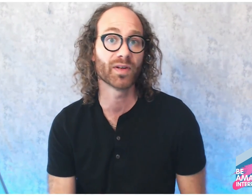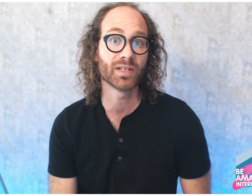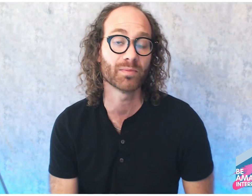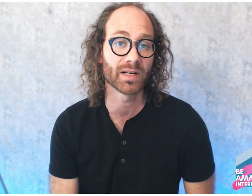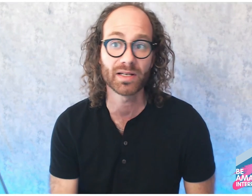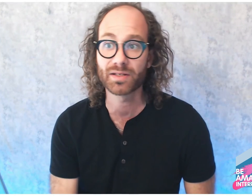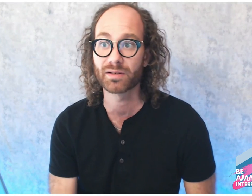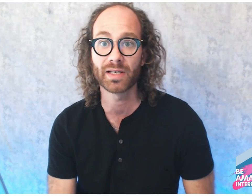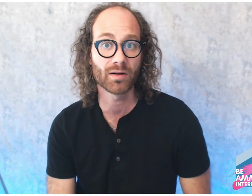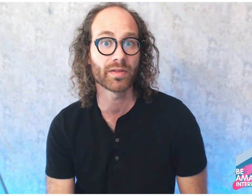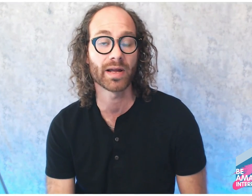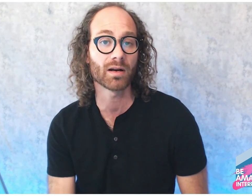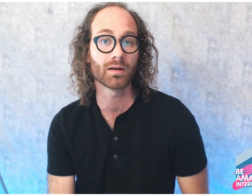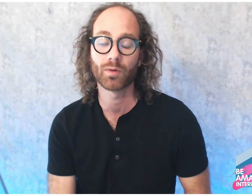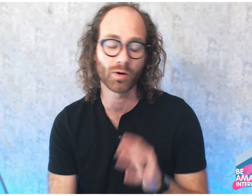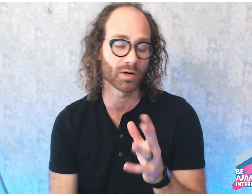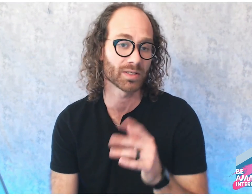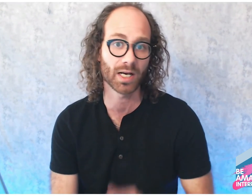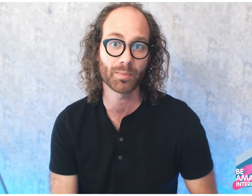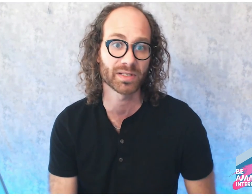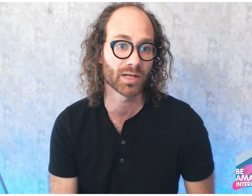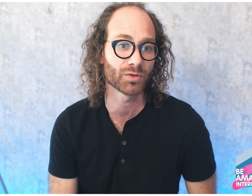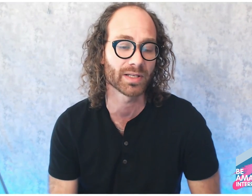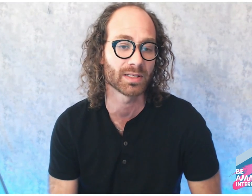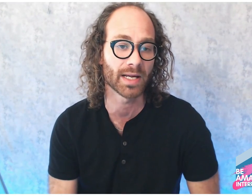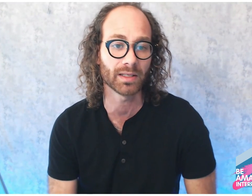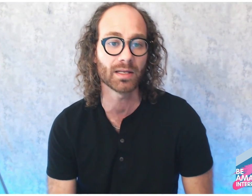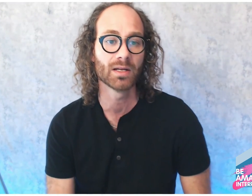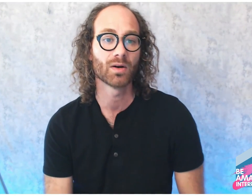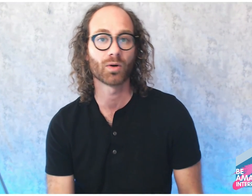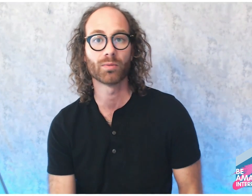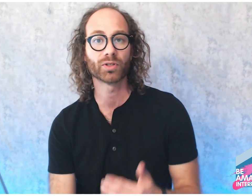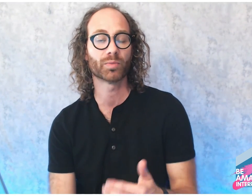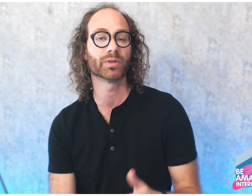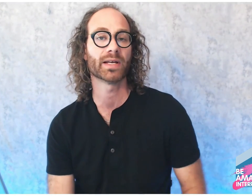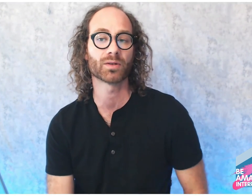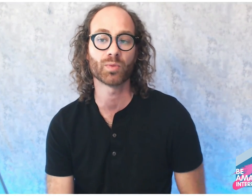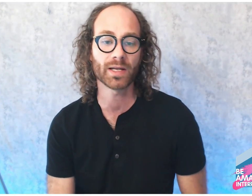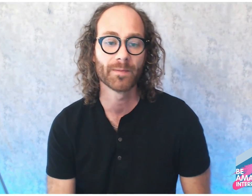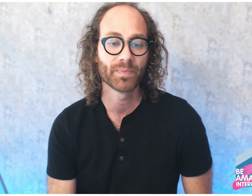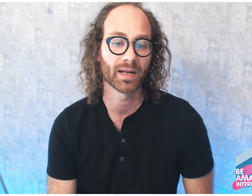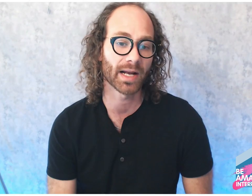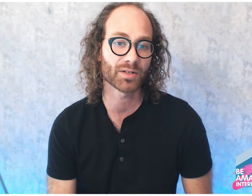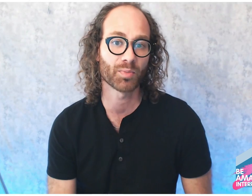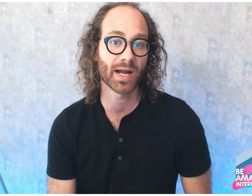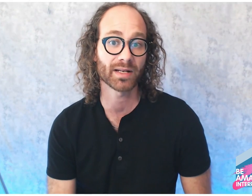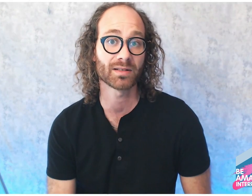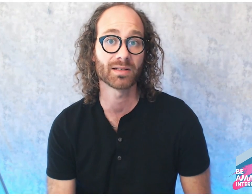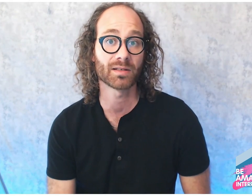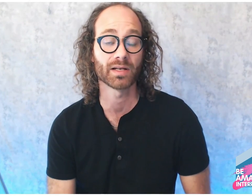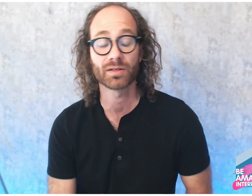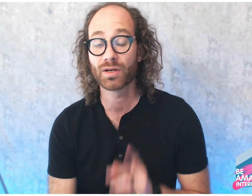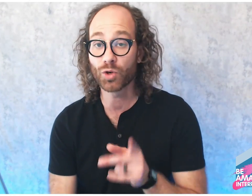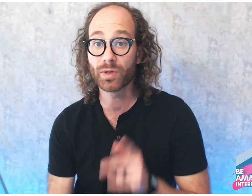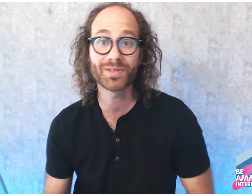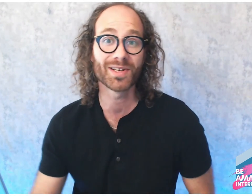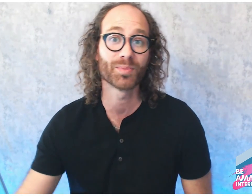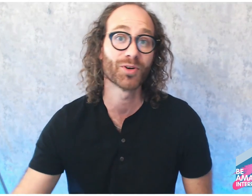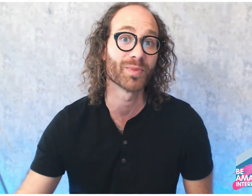minutes here and there, or set up a schedule that's daily or multiple days a week and actually practice these things. You will see improvement, guaranteed.